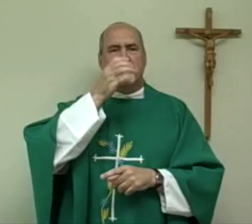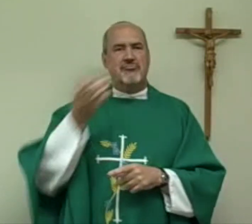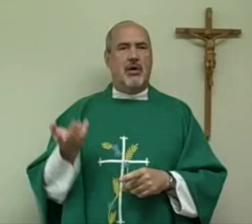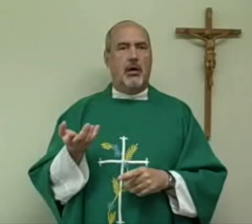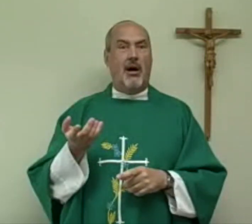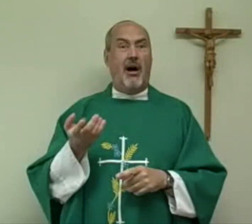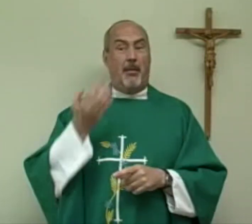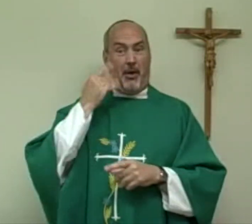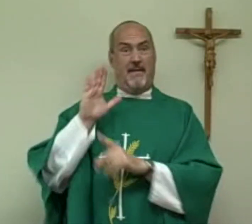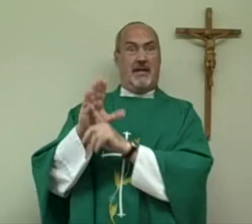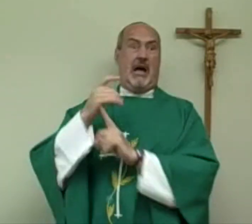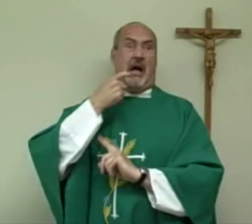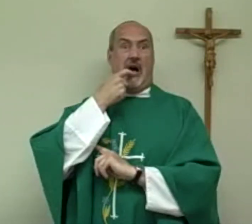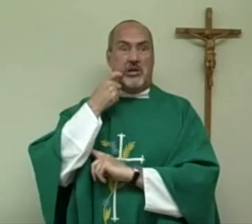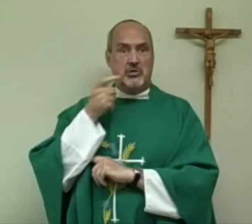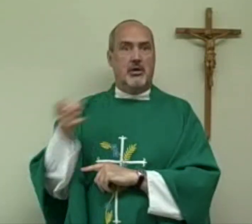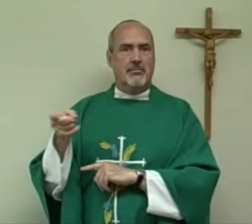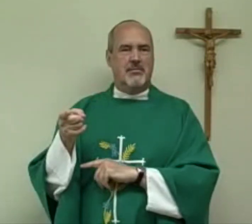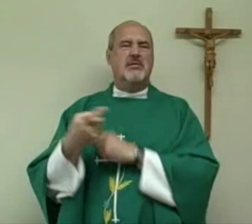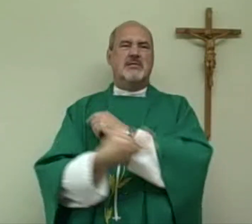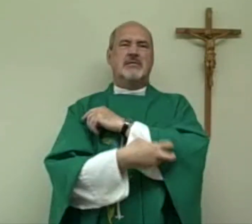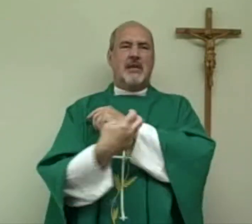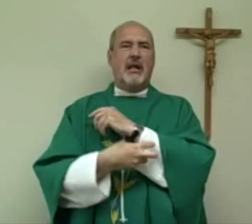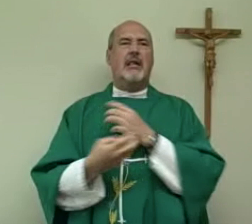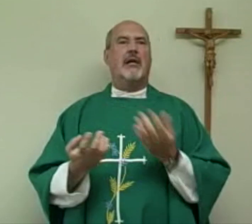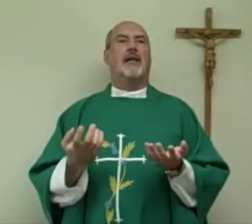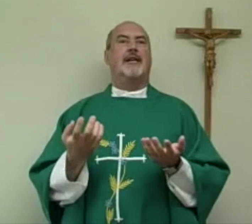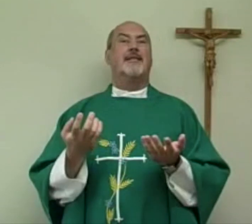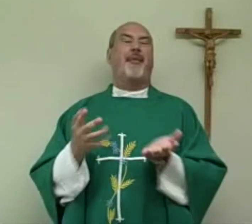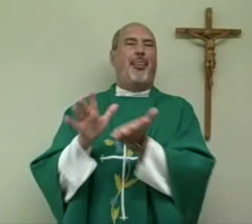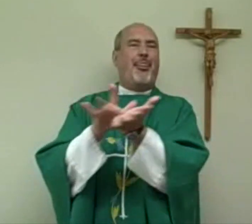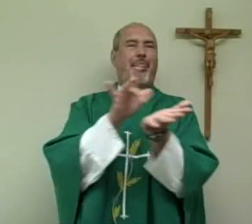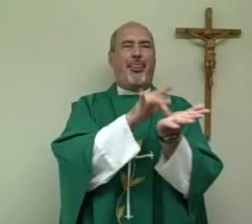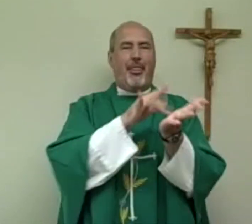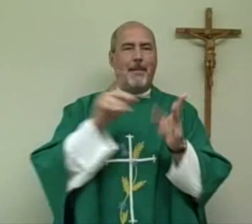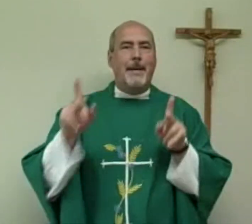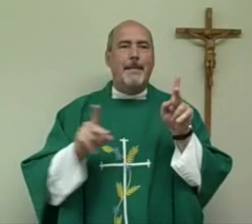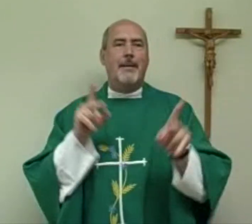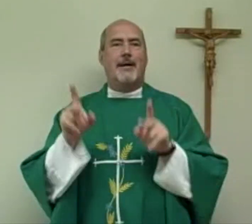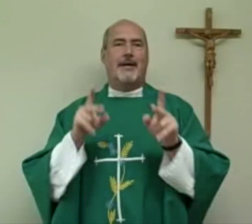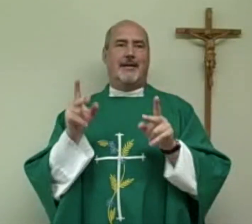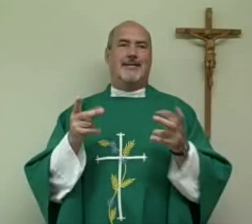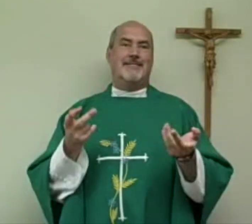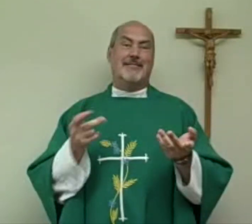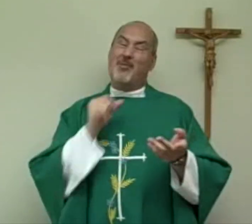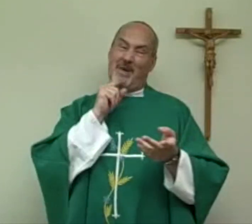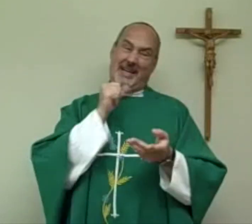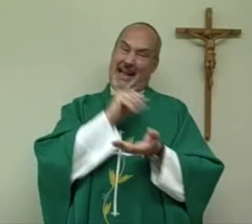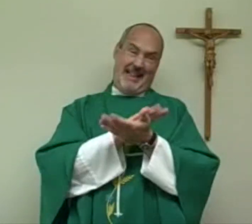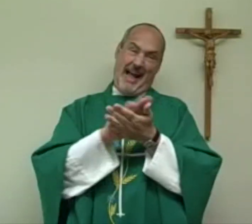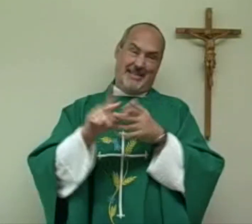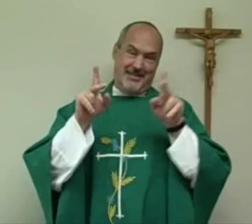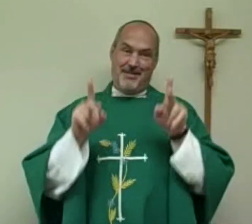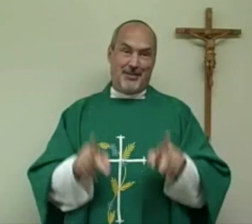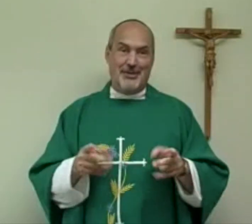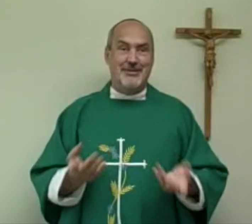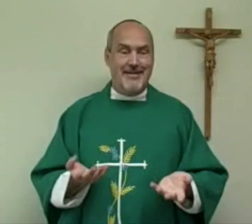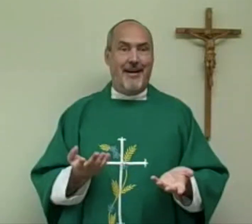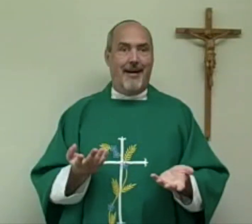Matt was an alcoholic, and because of his addiction, he stole and took advantage of people to support his drinking.